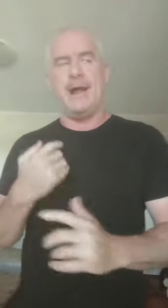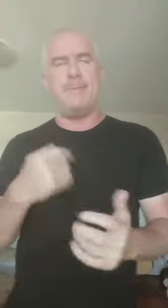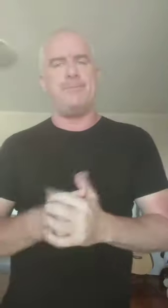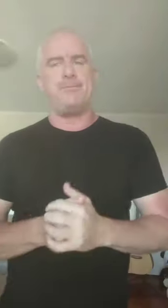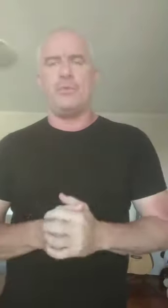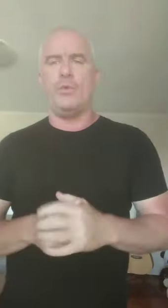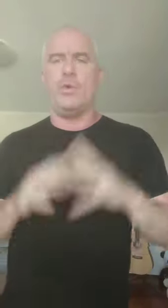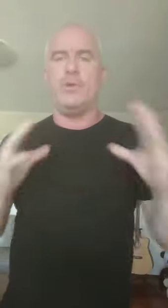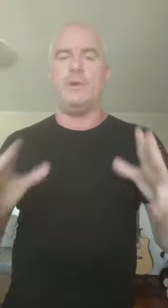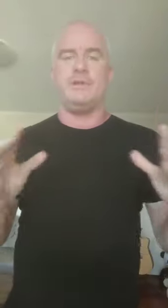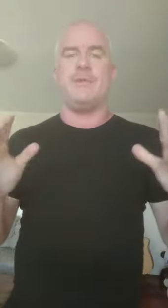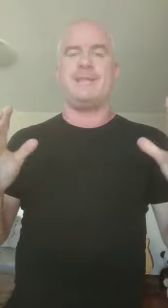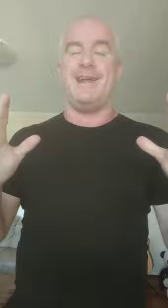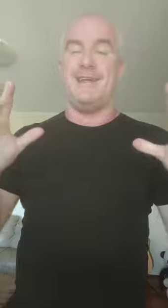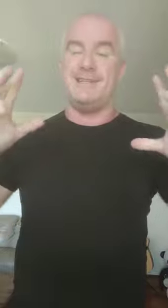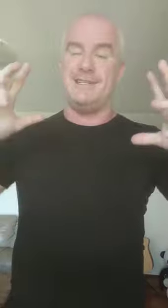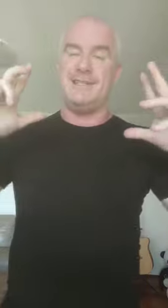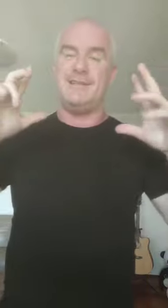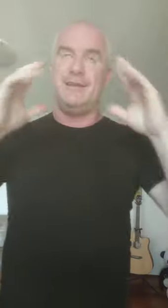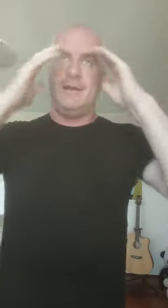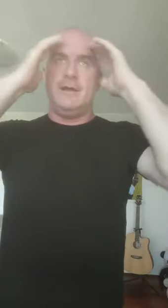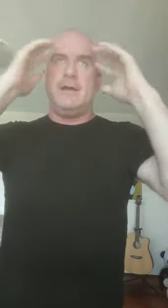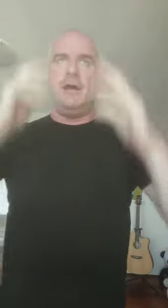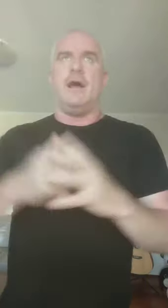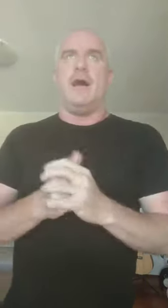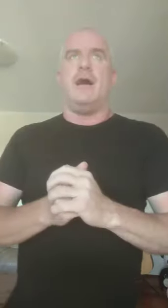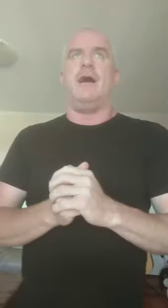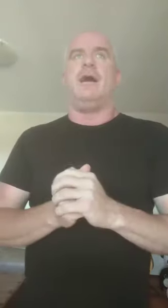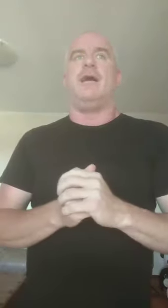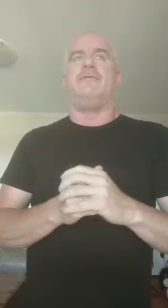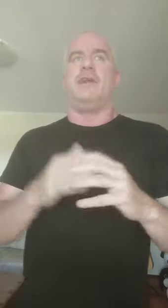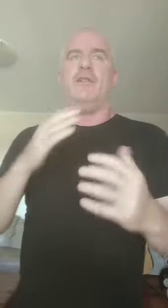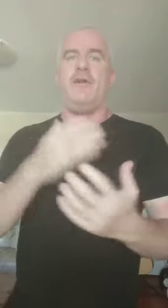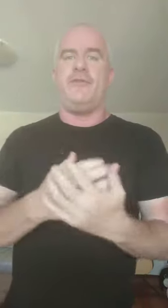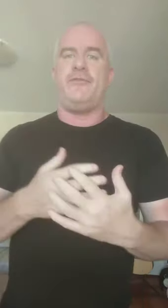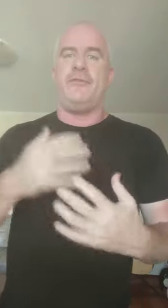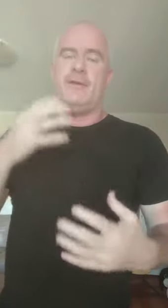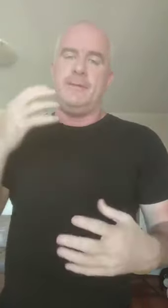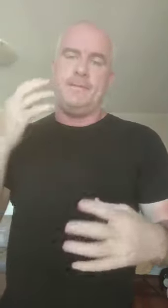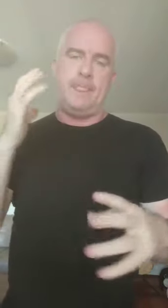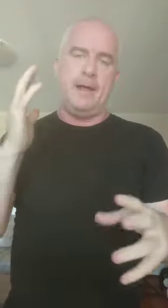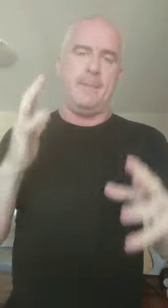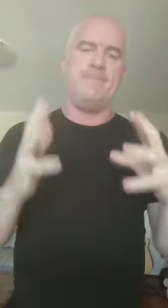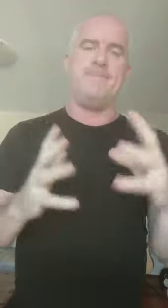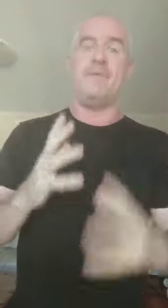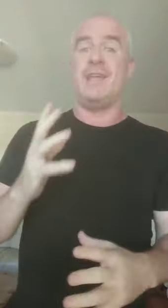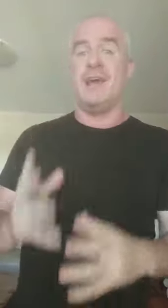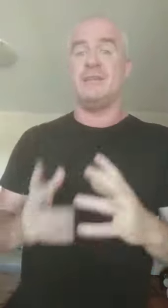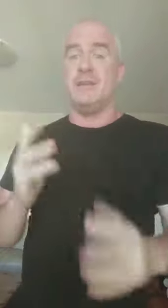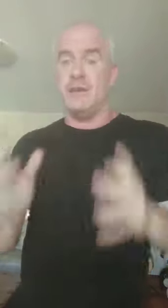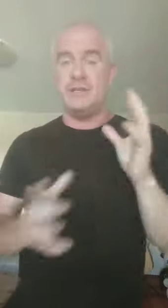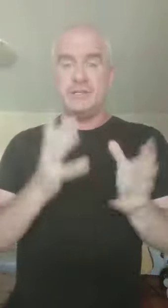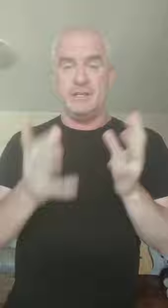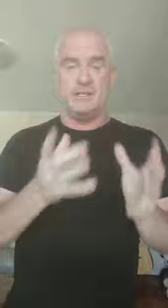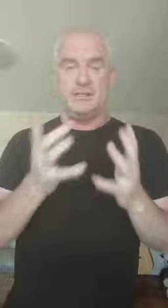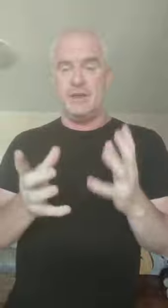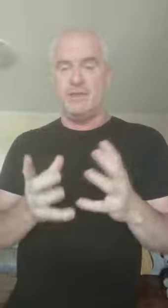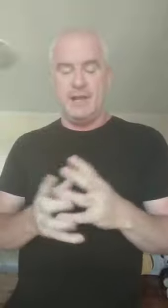But what I want to talk about today is just, I've done a lot of the counselling coaching sessions over the